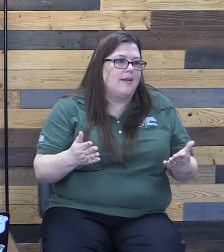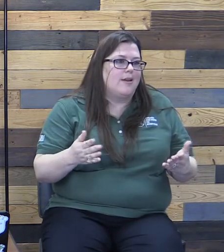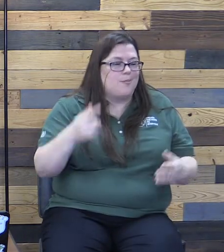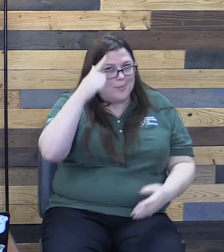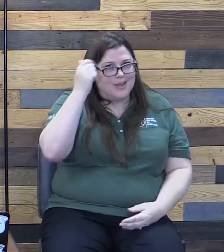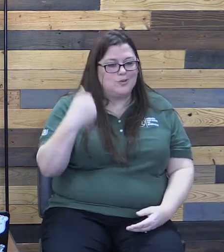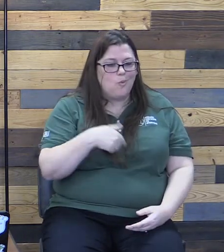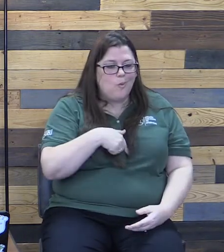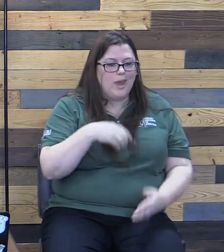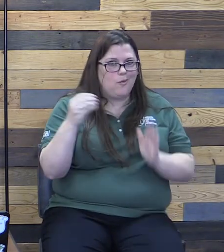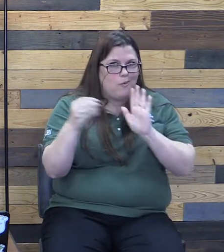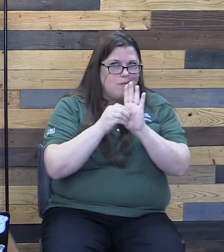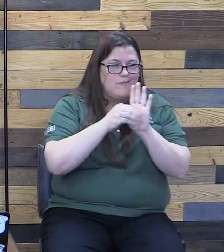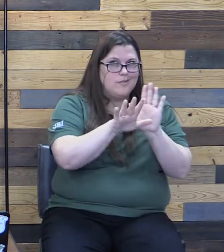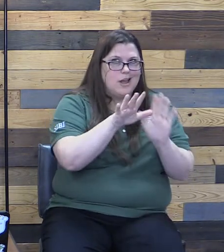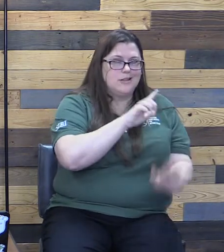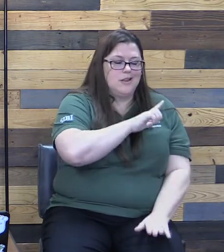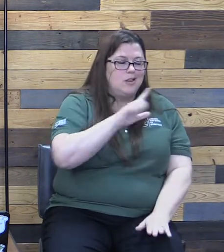our Lord Jesus.